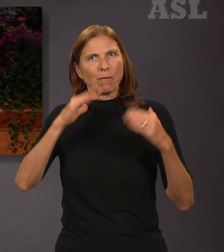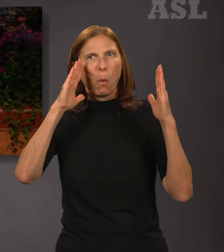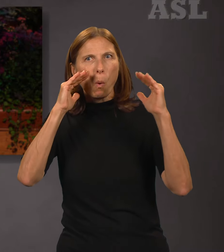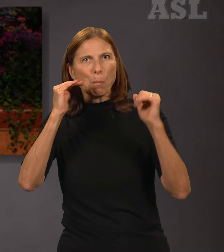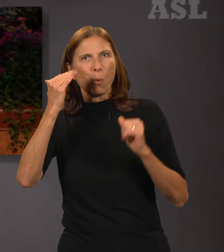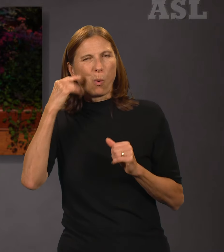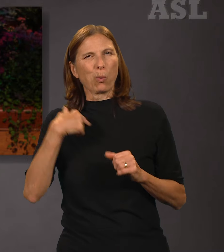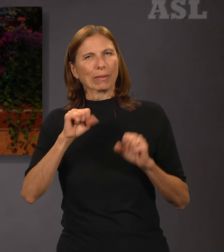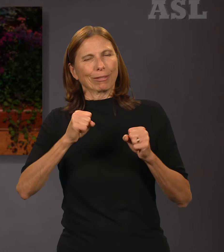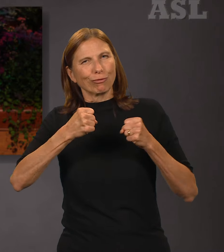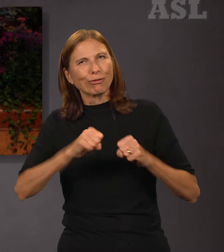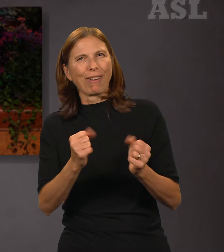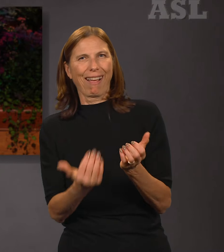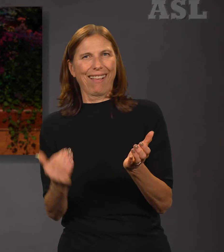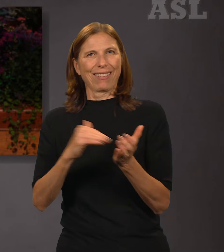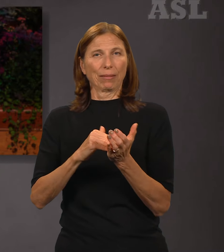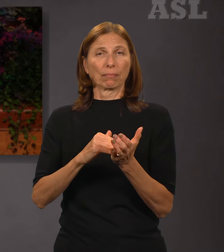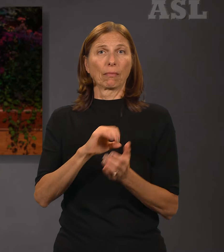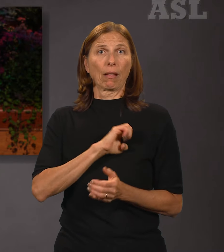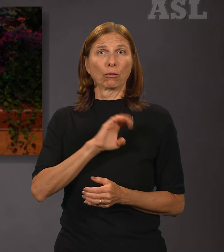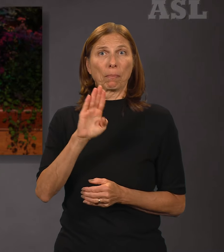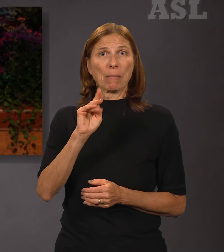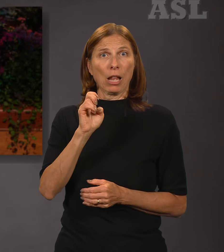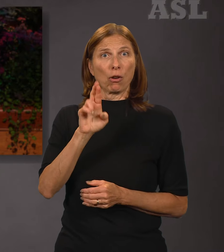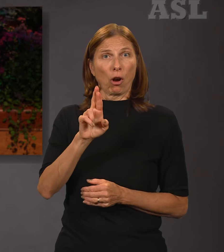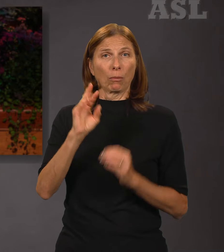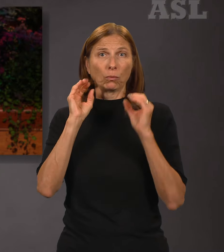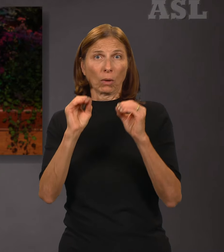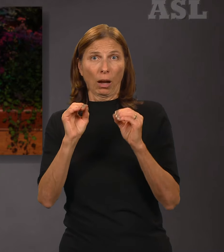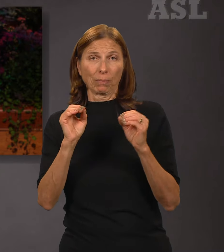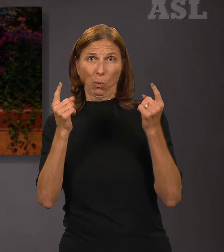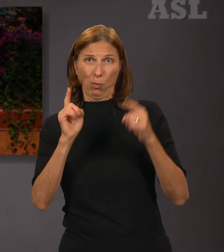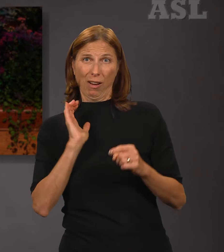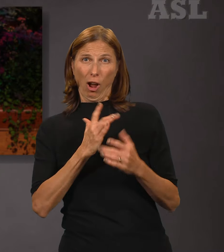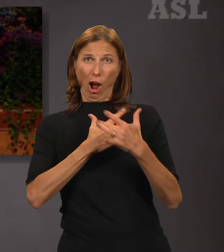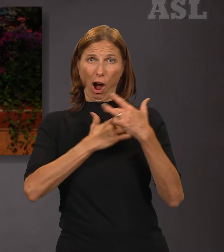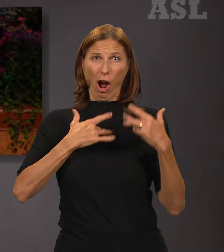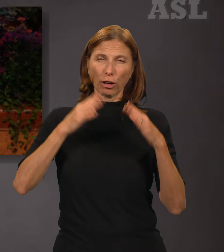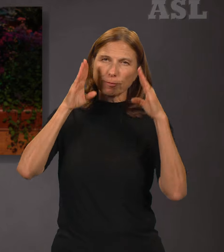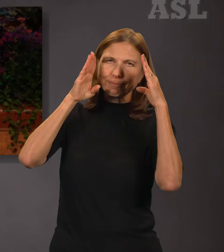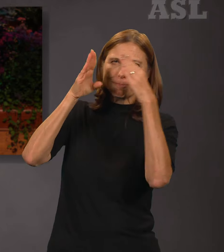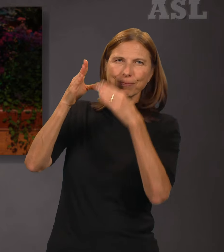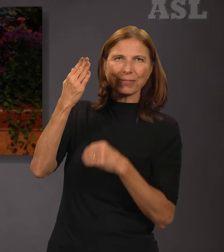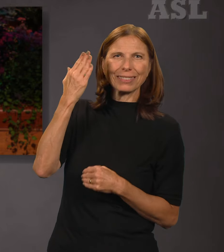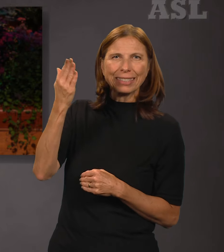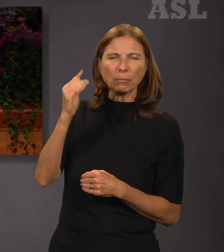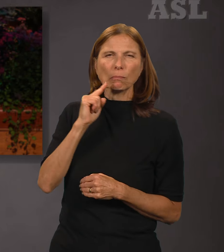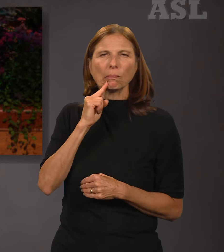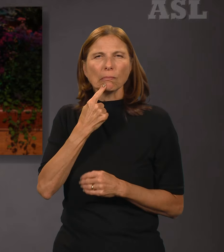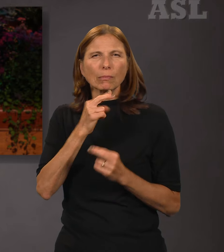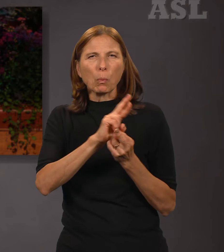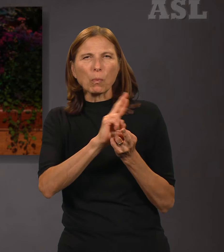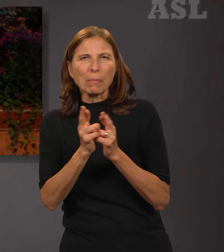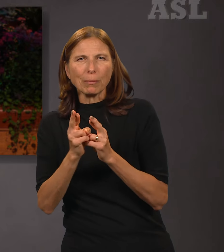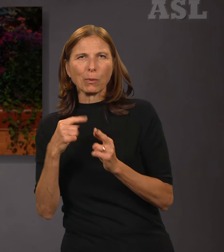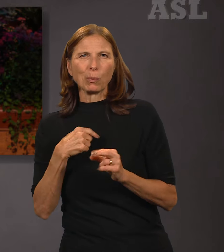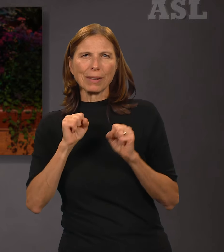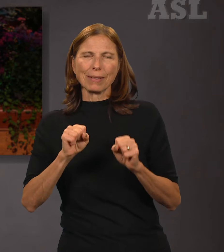Elder Bednar taught, we can receive an ongoing remission of our sins through the sanctifying power of the Holy Ghost as we truly